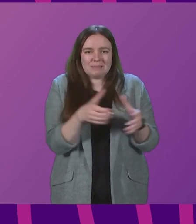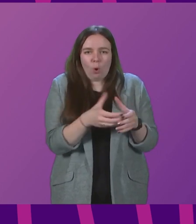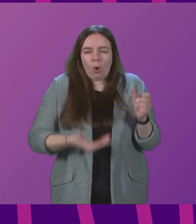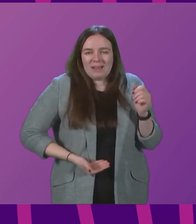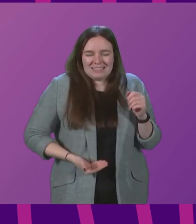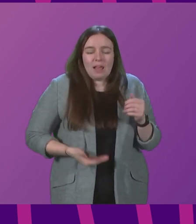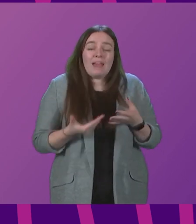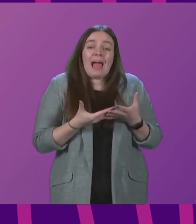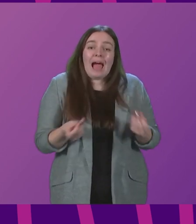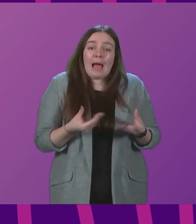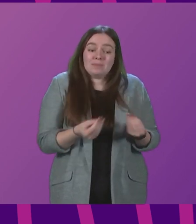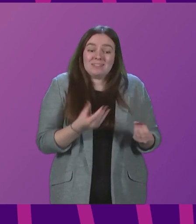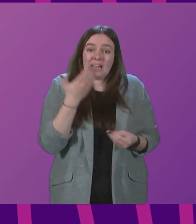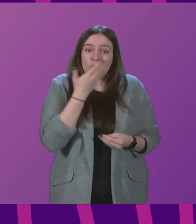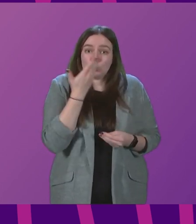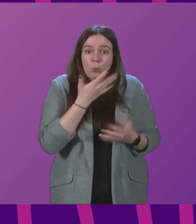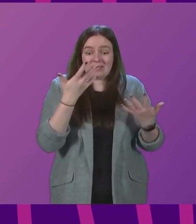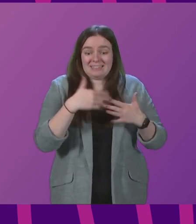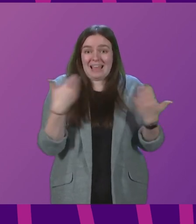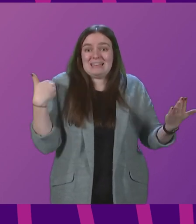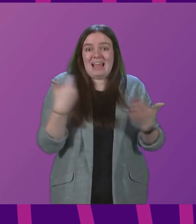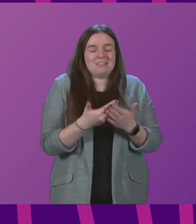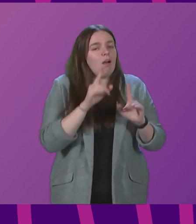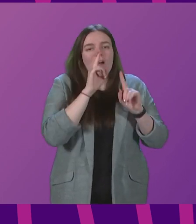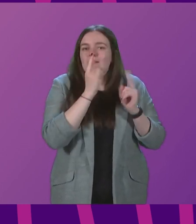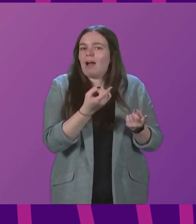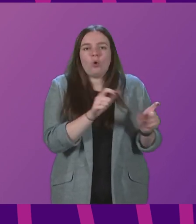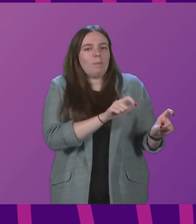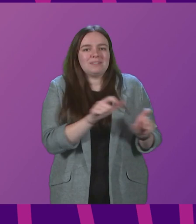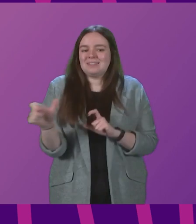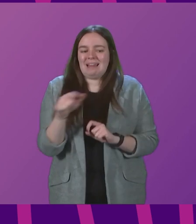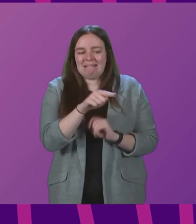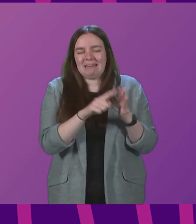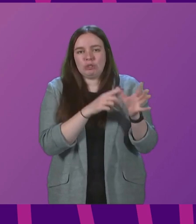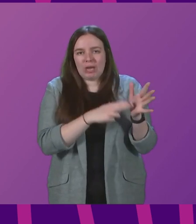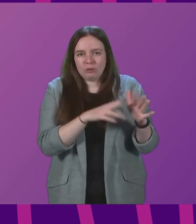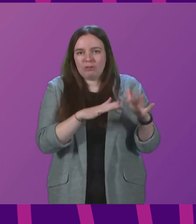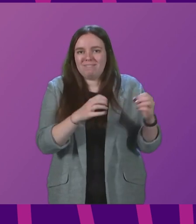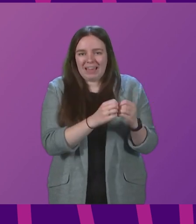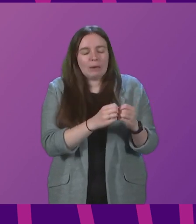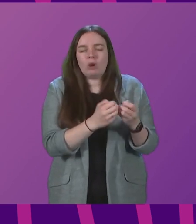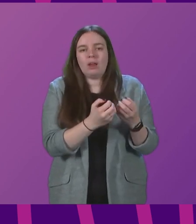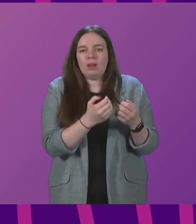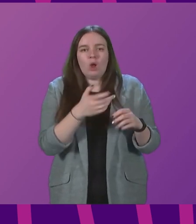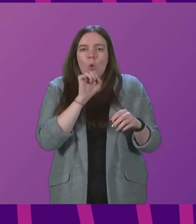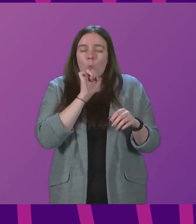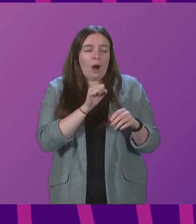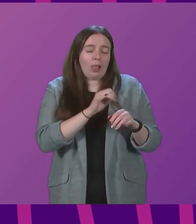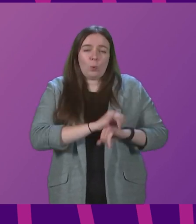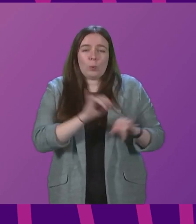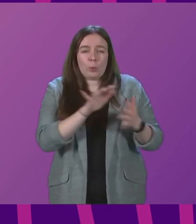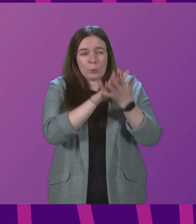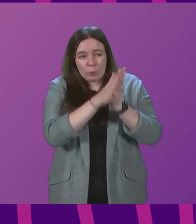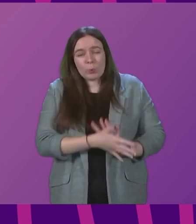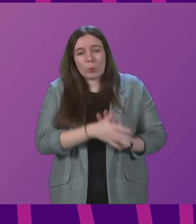rate in schools that we have seen over the last 10 days cannot possibly be sustained in January and February without massive disruption to pupils' learning.